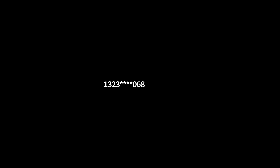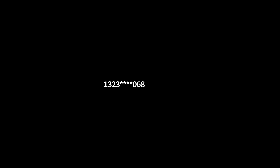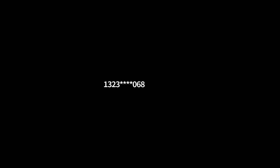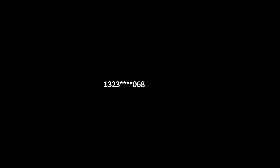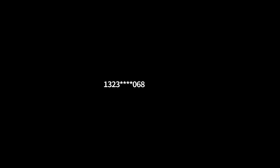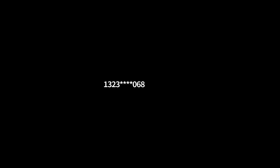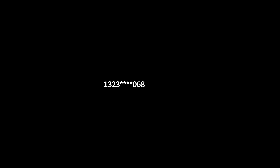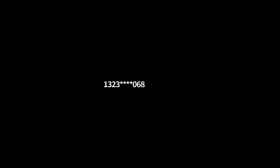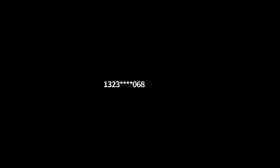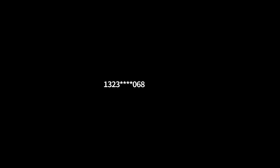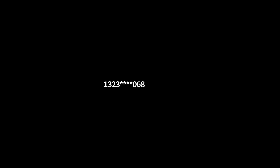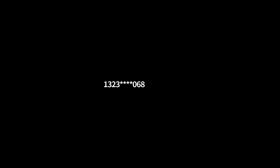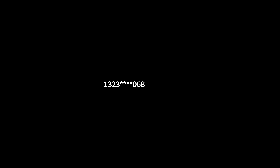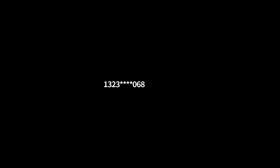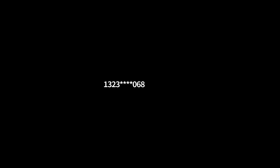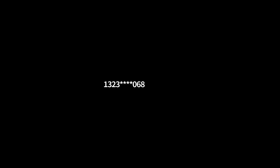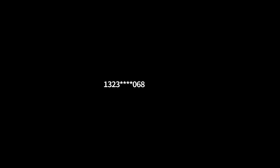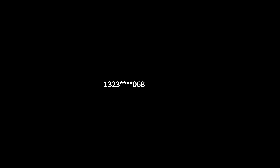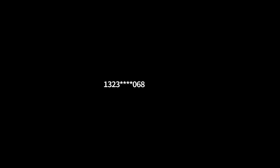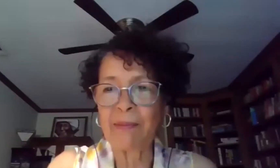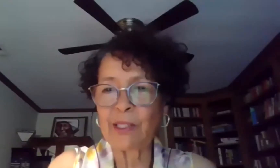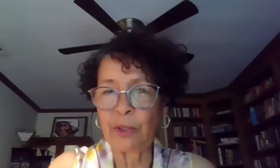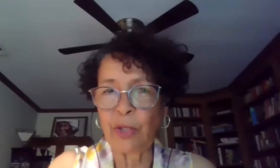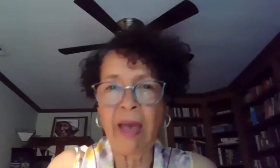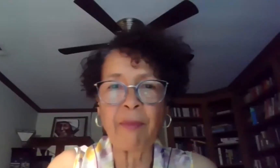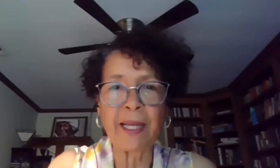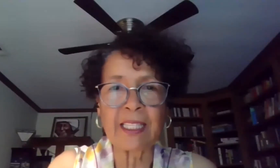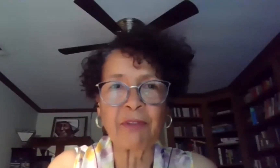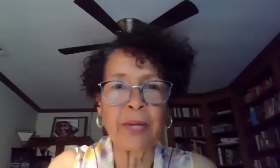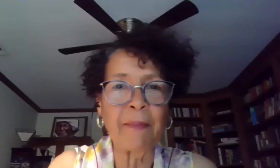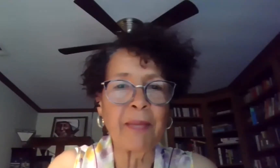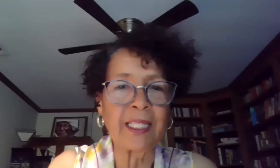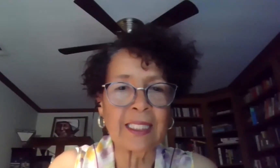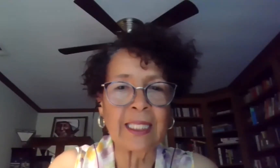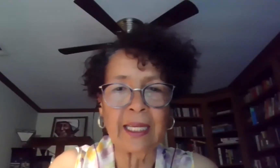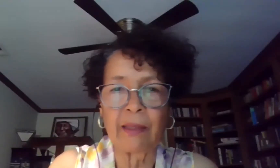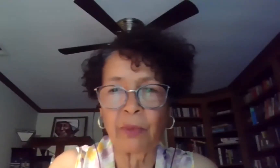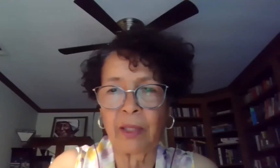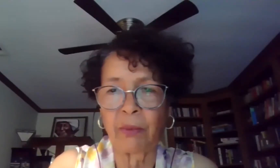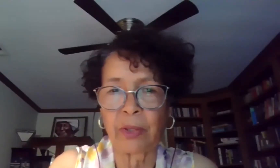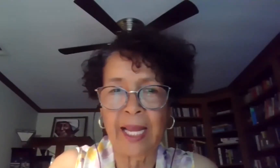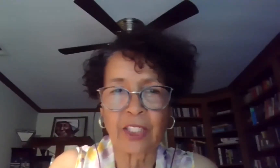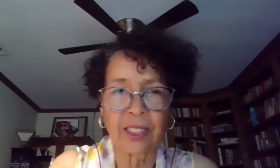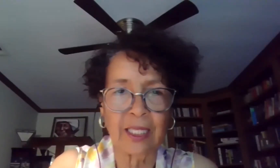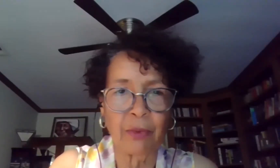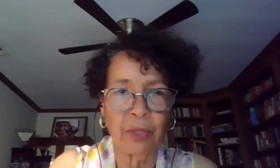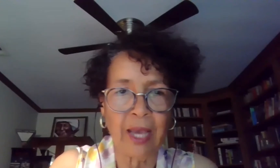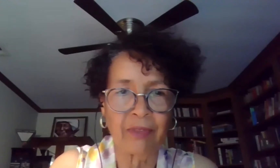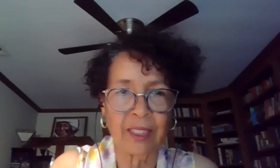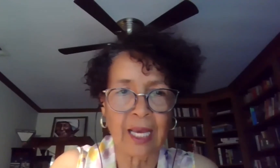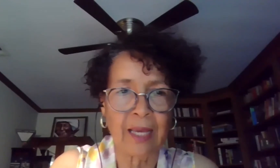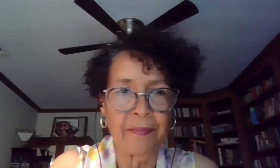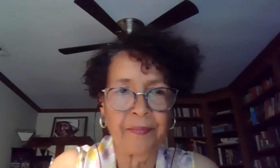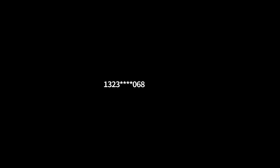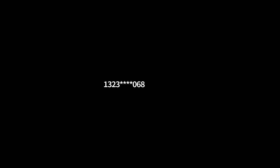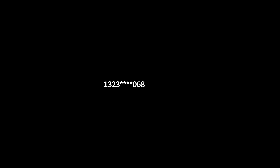Yes, I am. Can you hear me? you, honey. Absolutely. Absolutely. You have about seven or eight minutes, Lita, and we're anxious to hear what you have